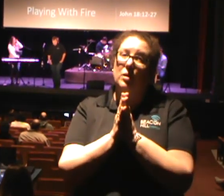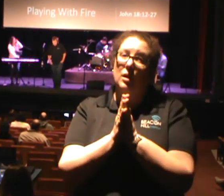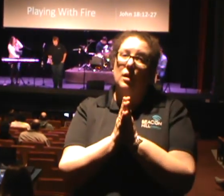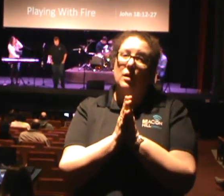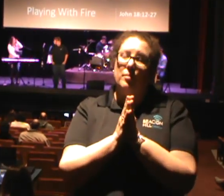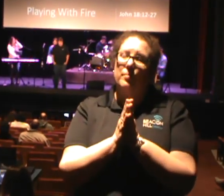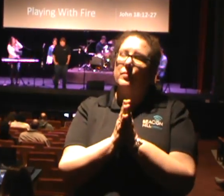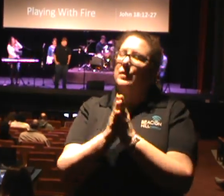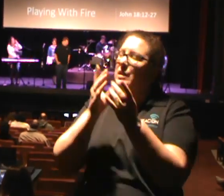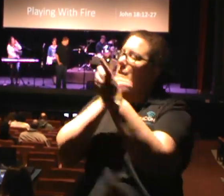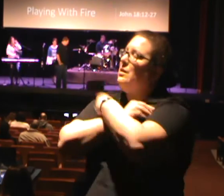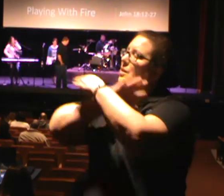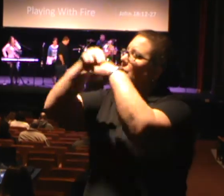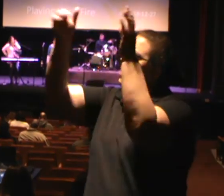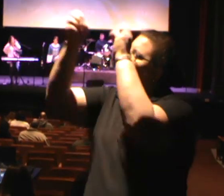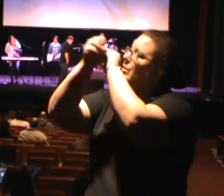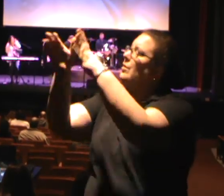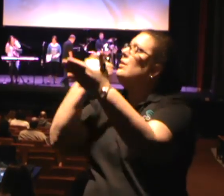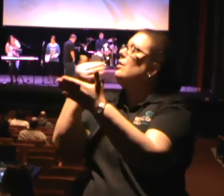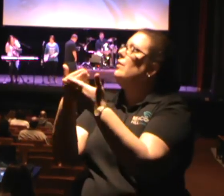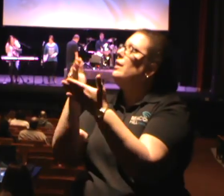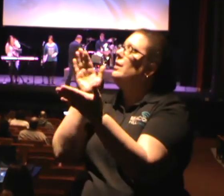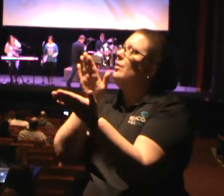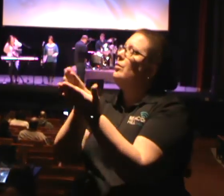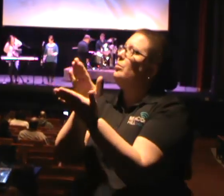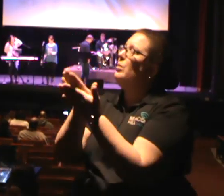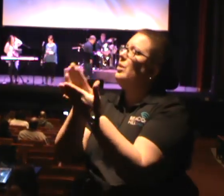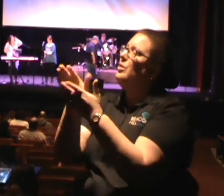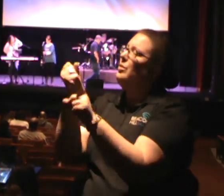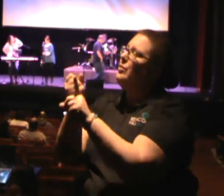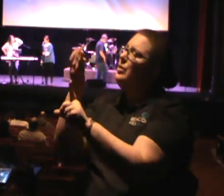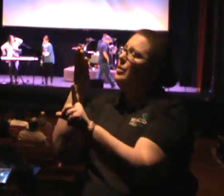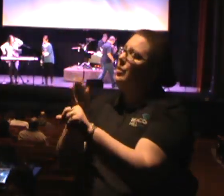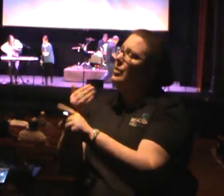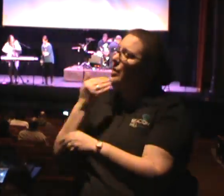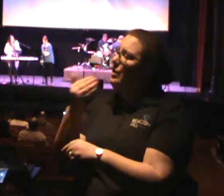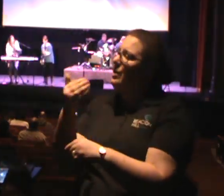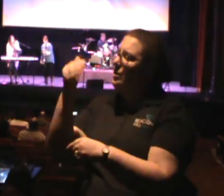morning. Let us pray. Dear Heavenly Father, I thank you and I praise you for who you are. I thank you for being a God who saves.